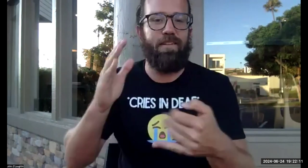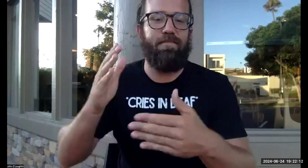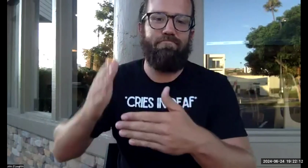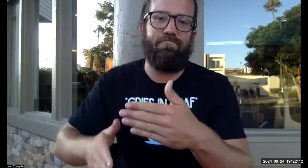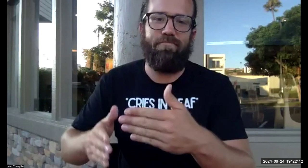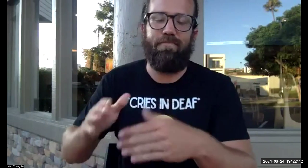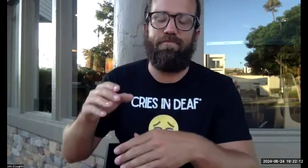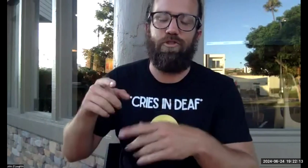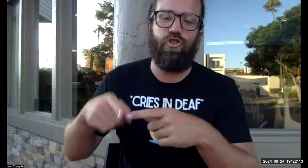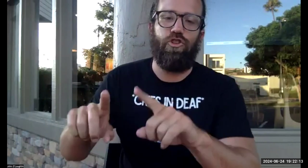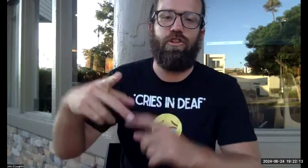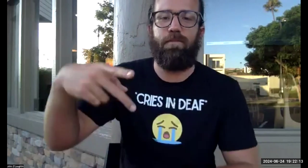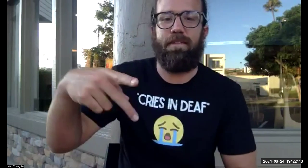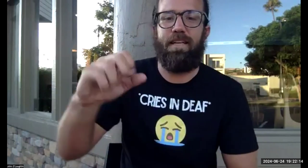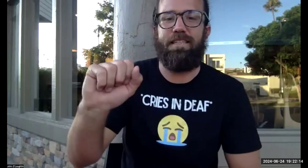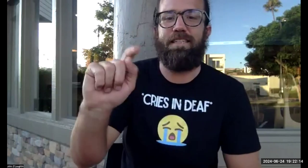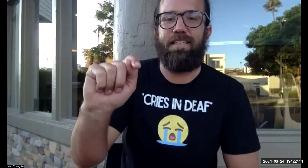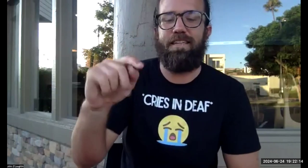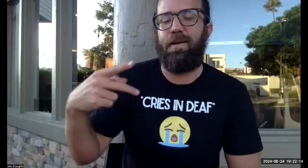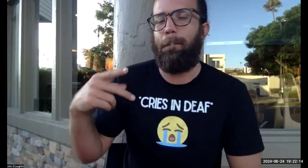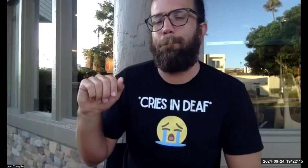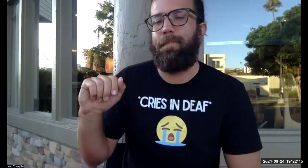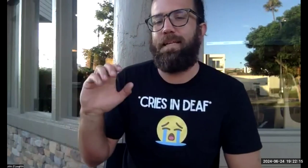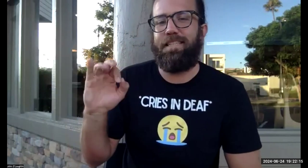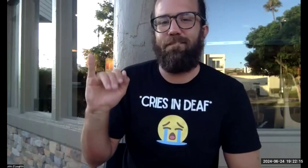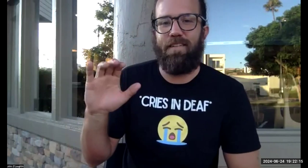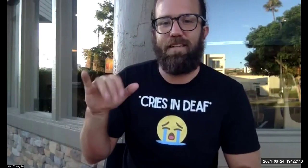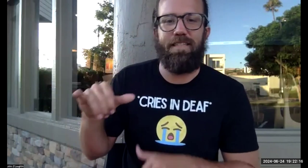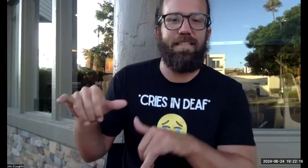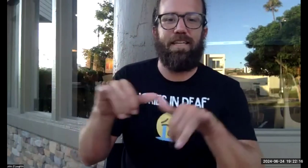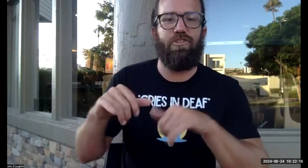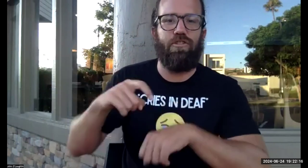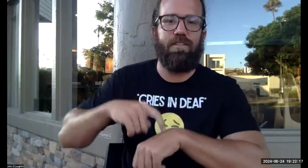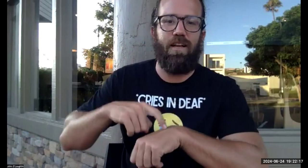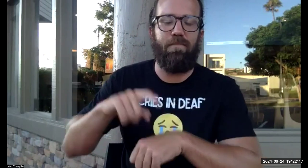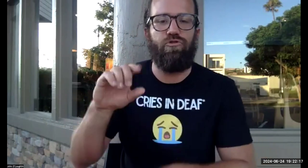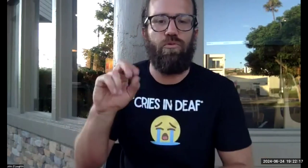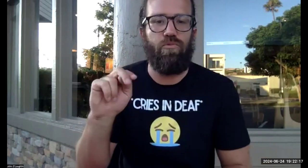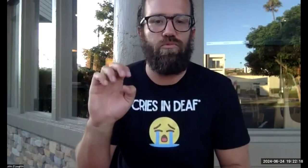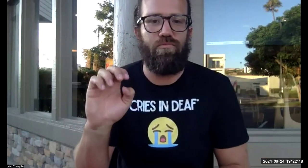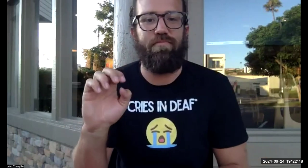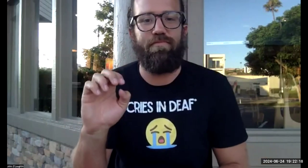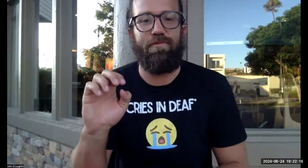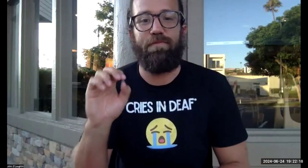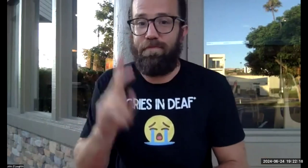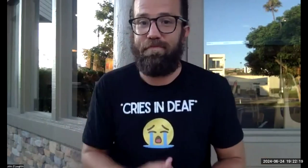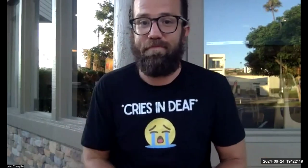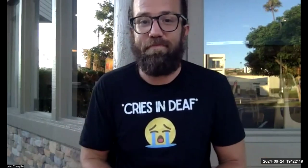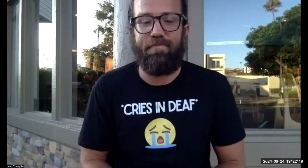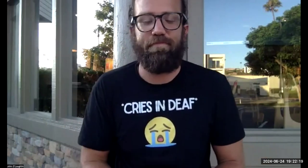So the deadline is the last day to turn it in and it follows specific standard time. So keep that